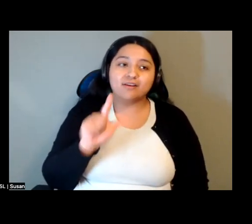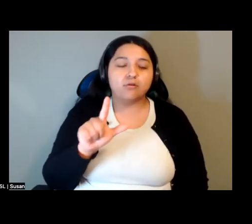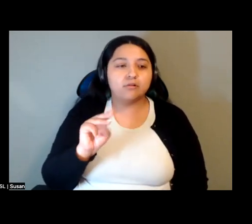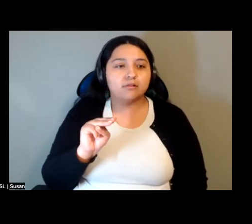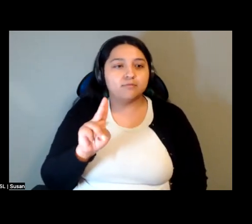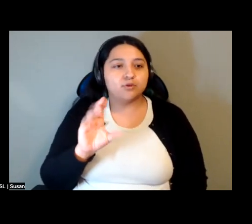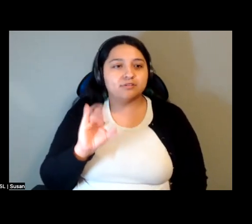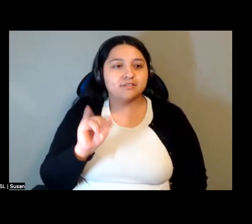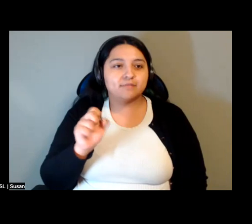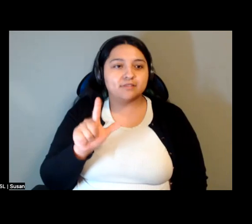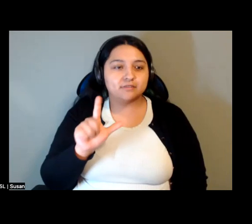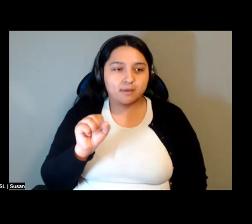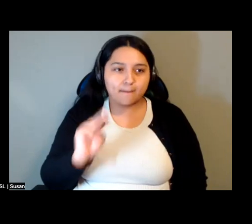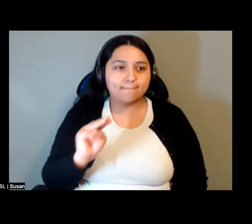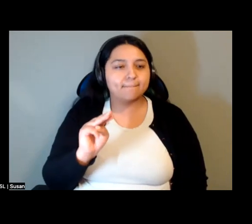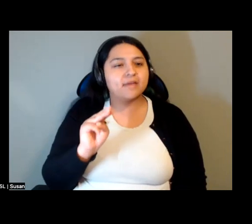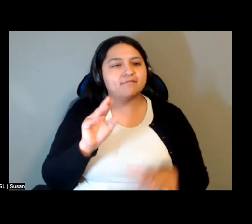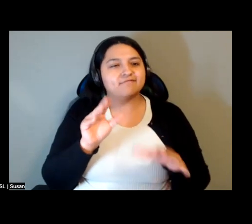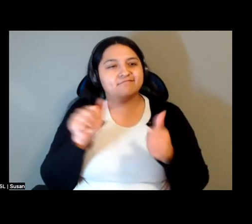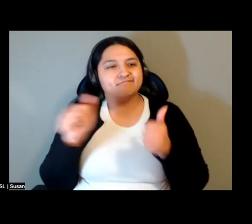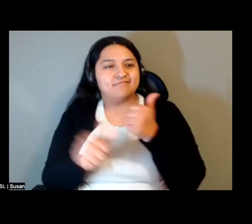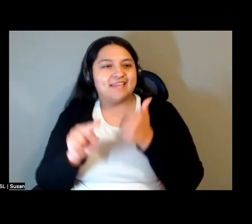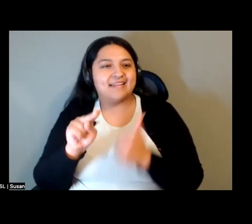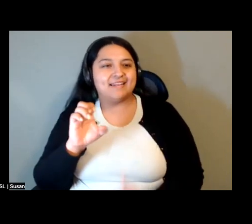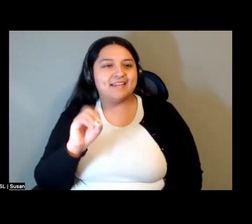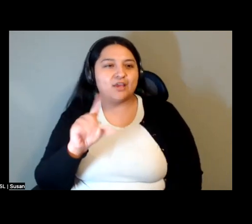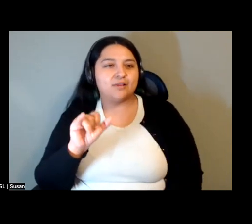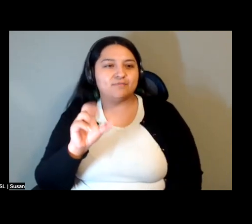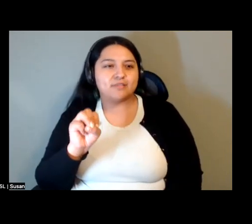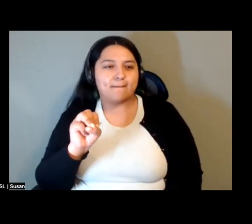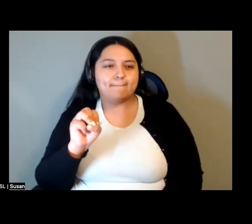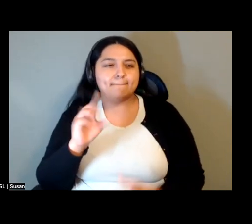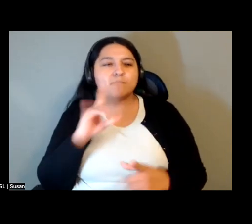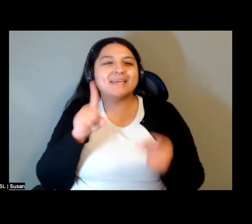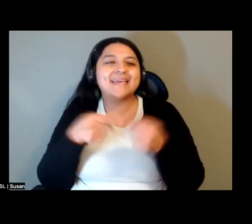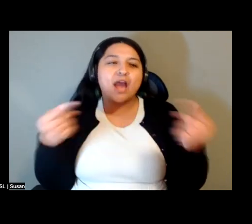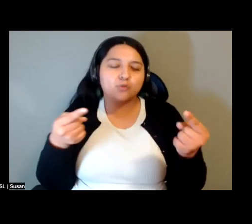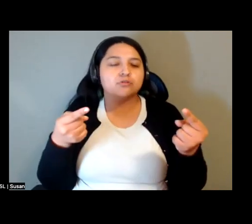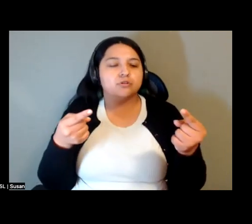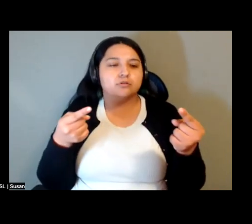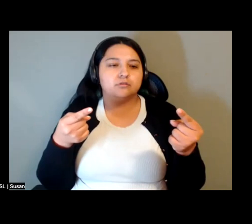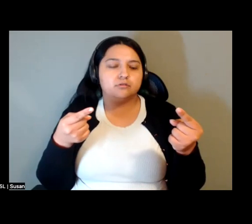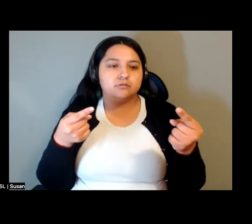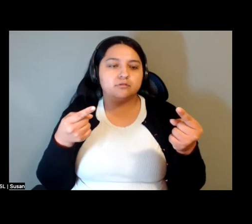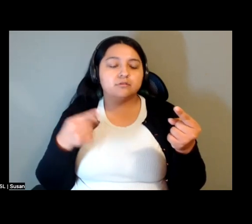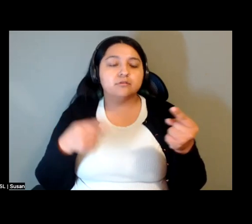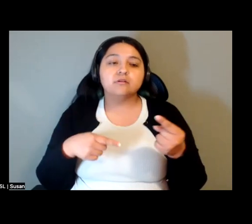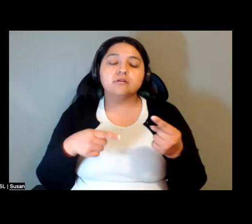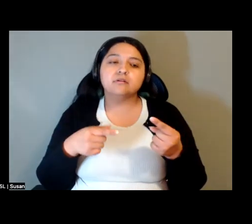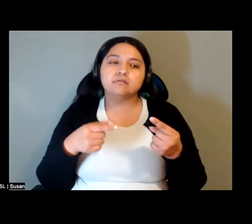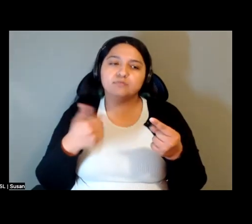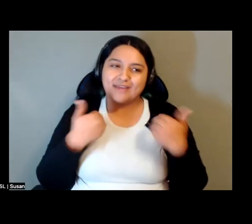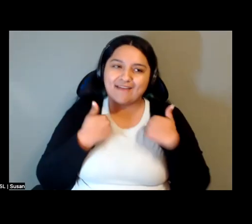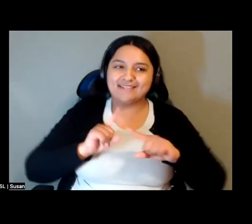neoliberalism, often as a counterpoint to austerity. A different moment is upon us